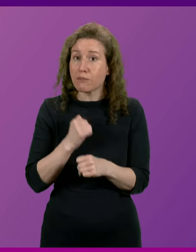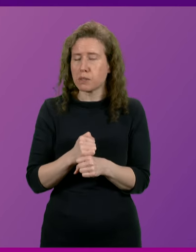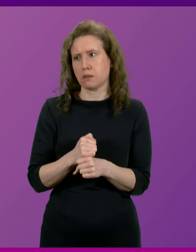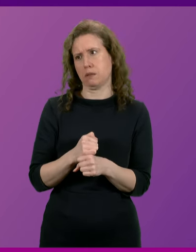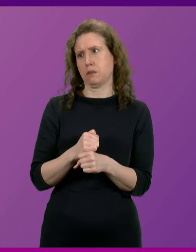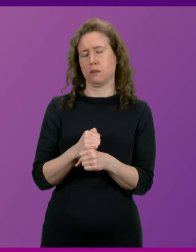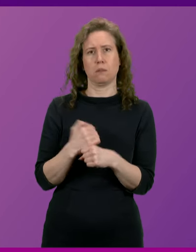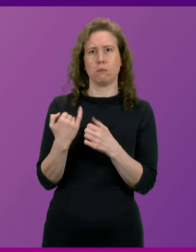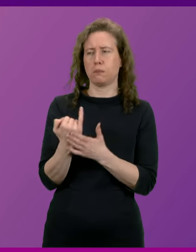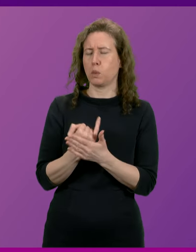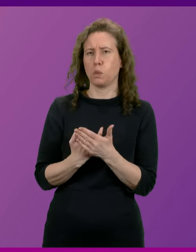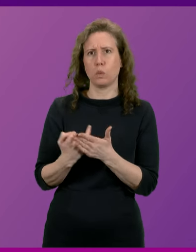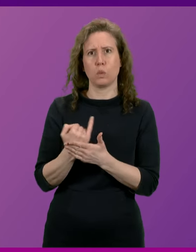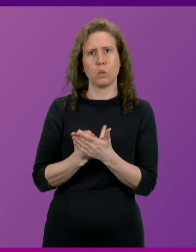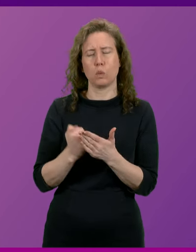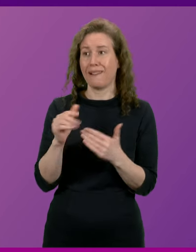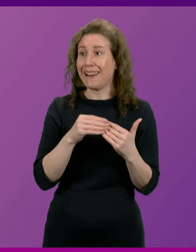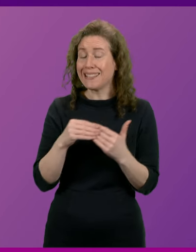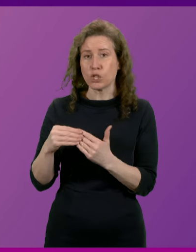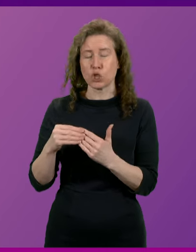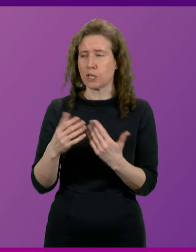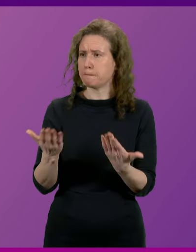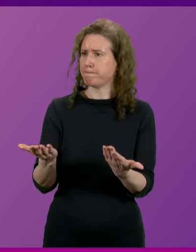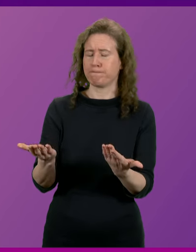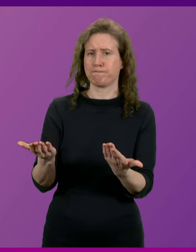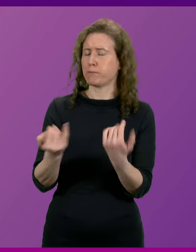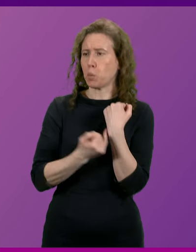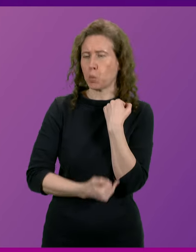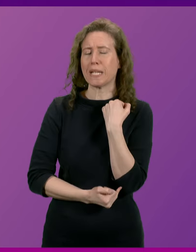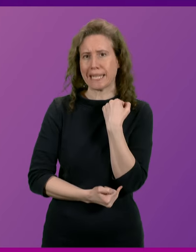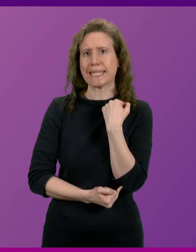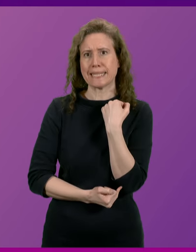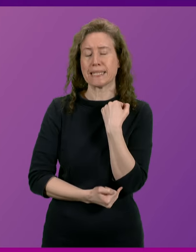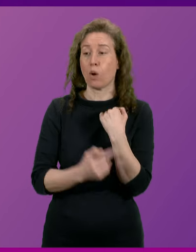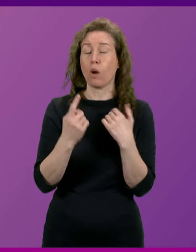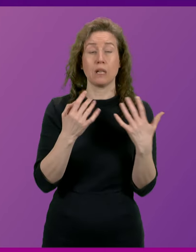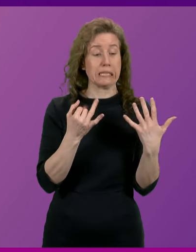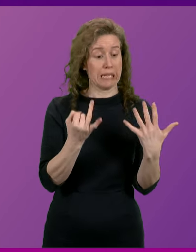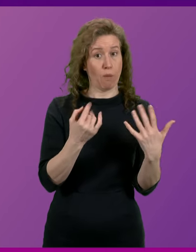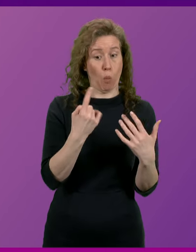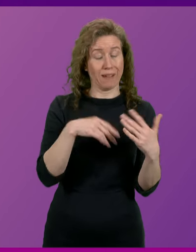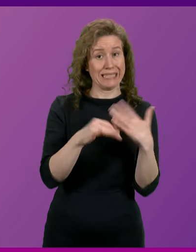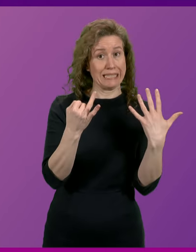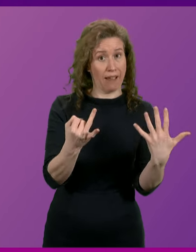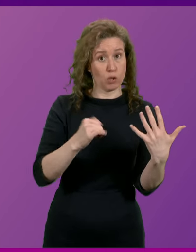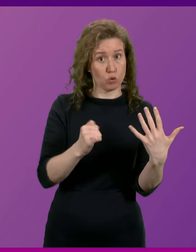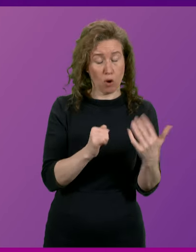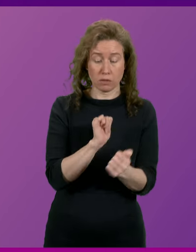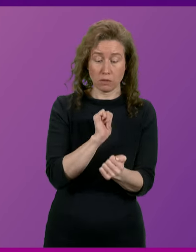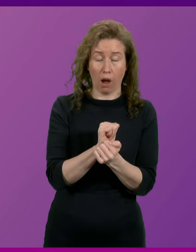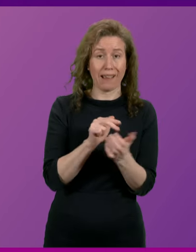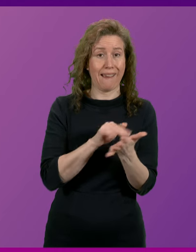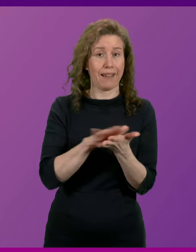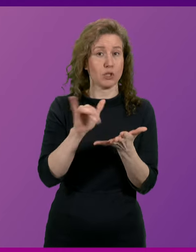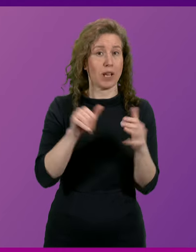never been so poor and its leadership has never been so weak. One in seven Scots are stuck on an NHS waiting